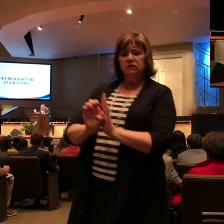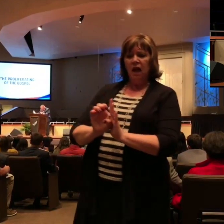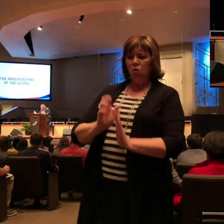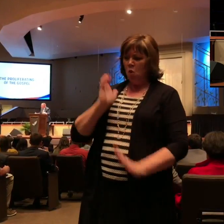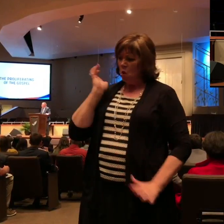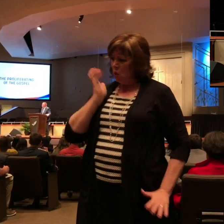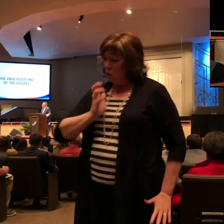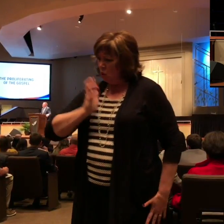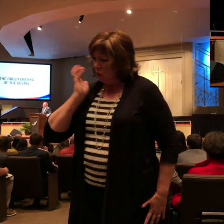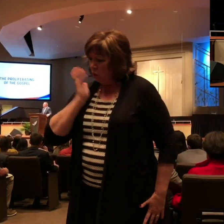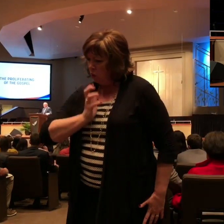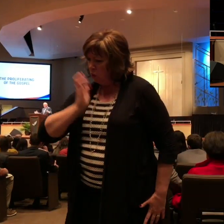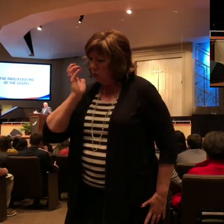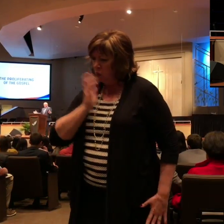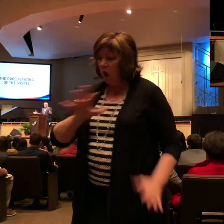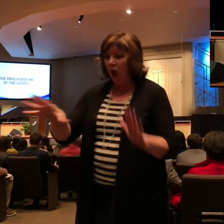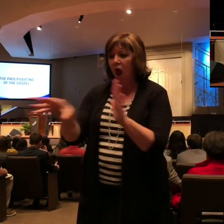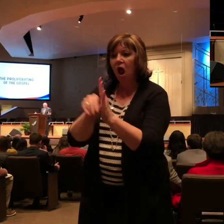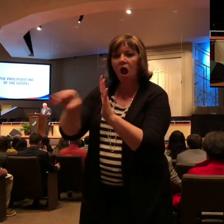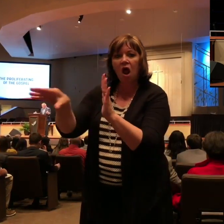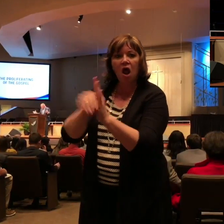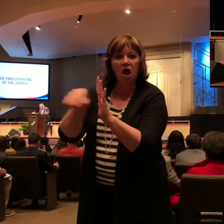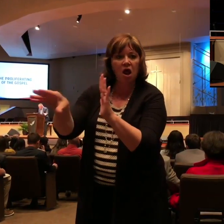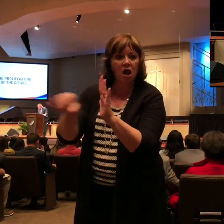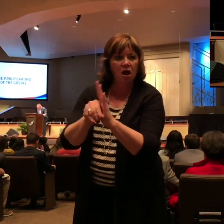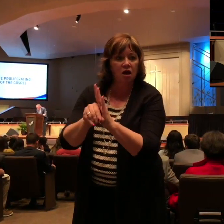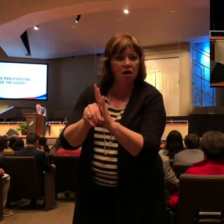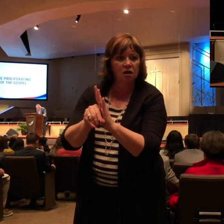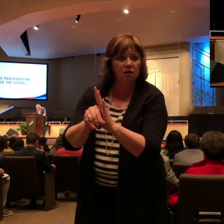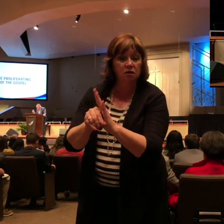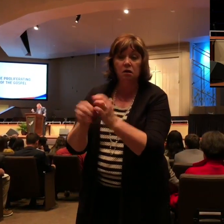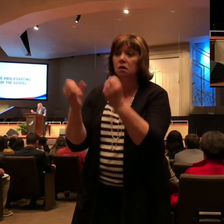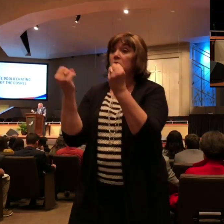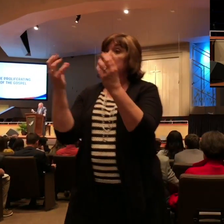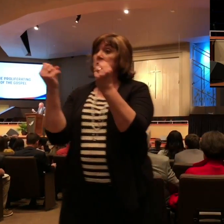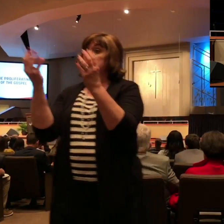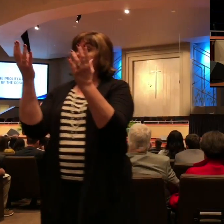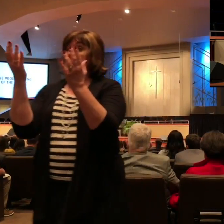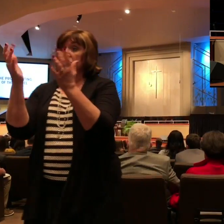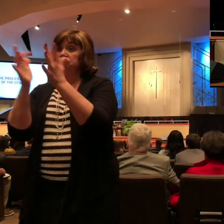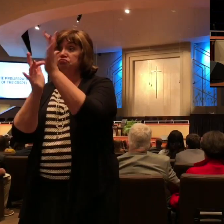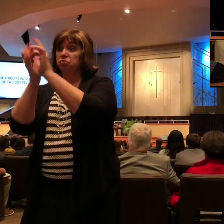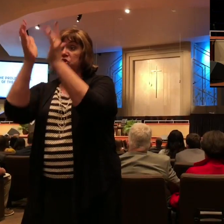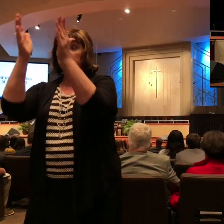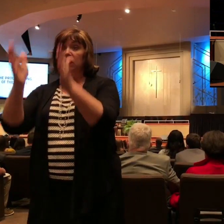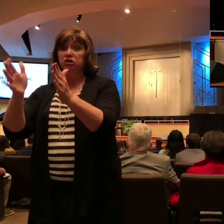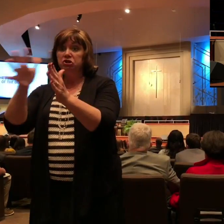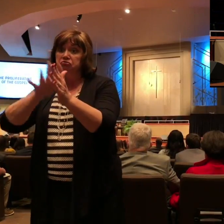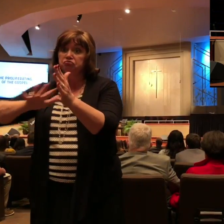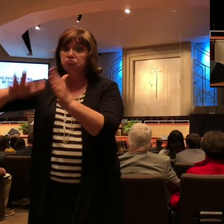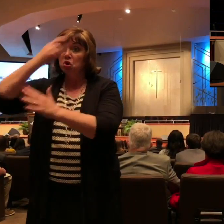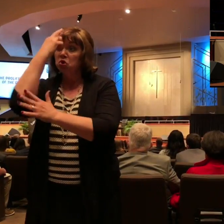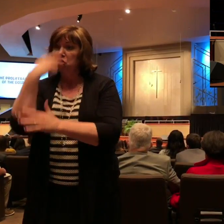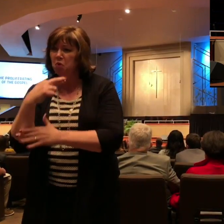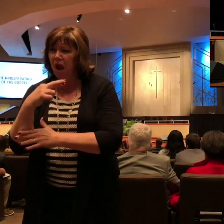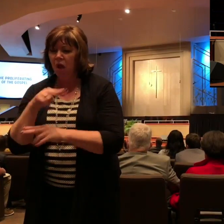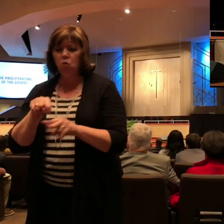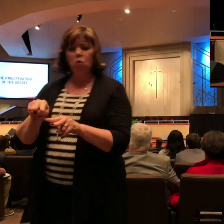following after. You see, the believers in Rome were watching Paul and the fact that he was in bonds, and yet he was fearlessly